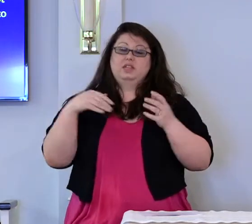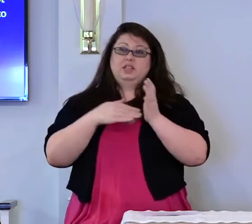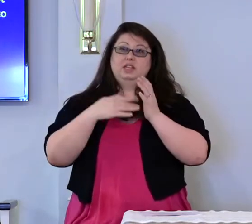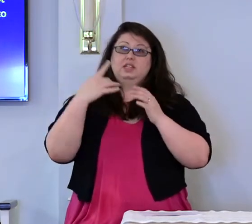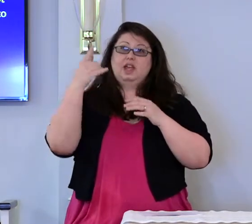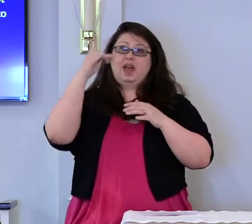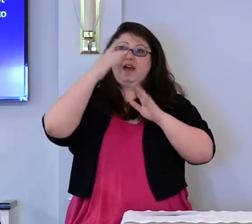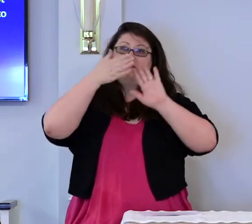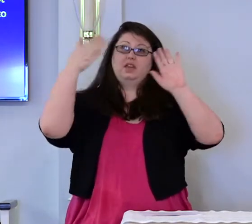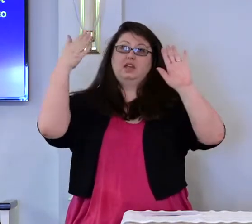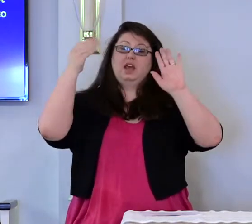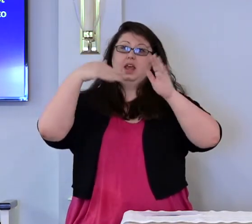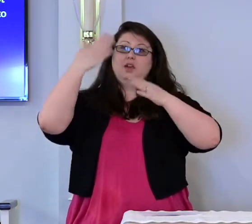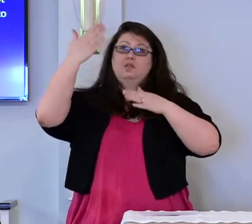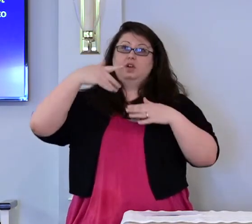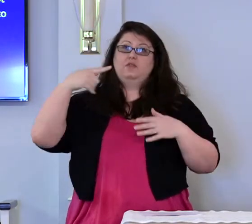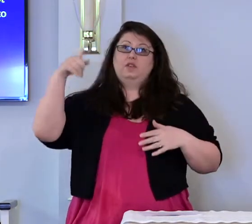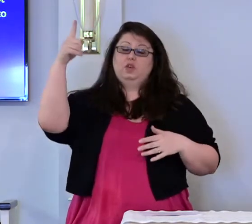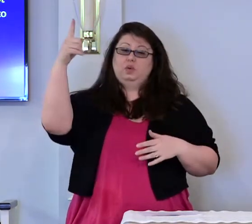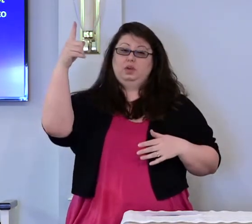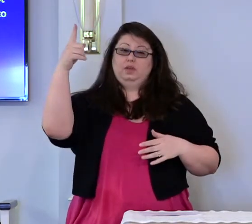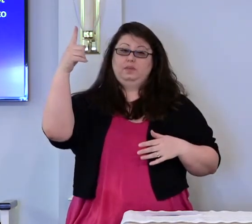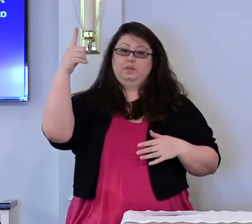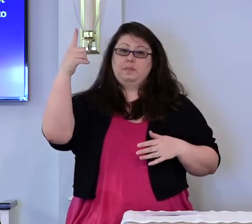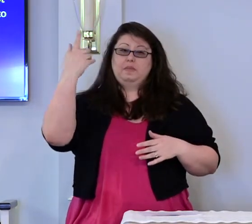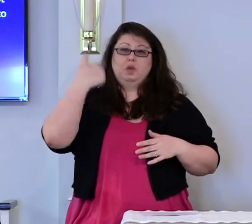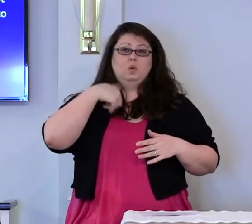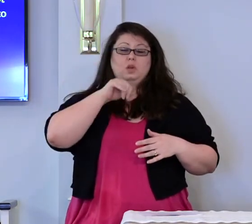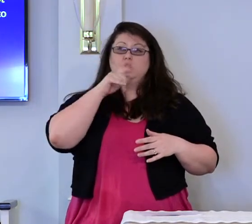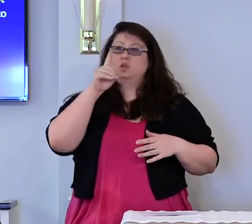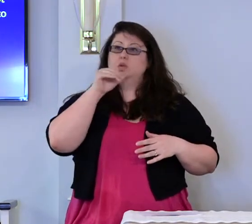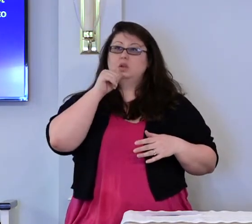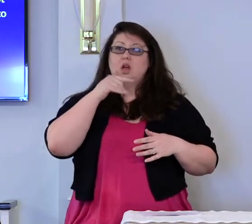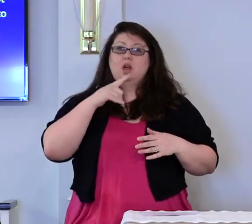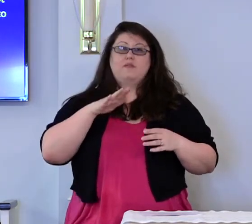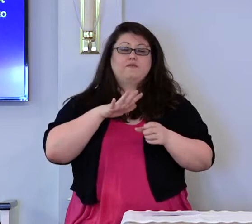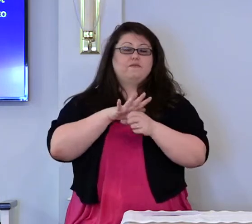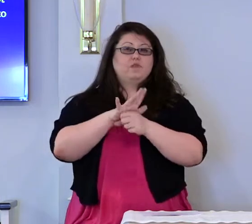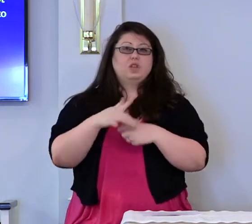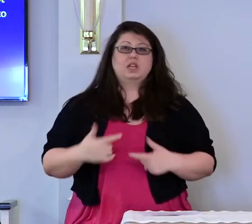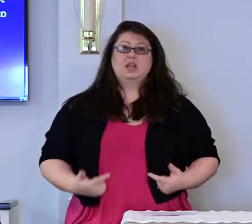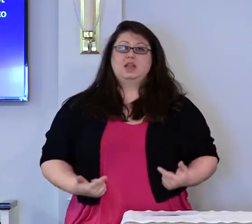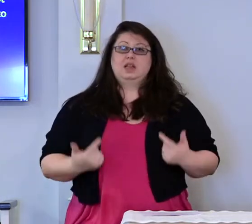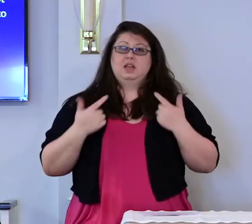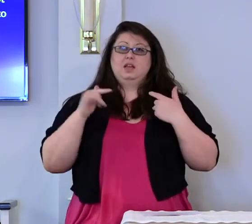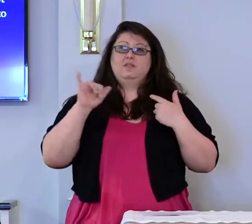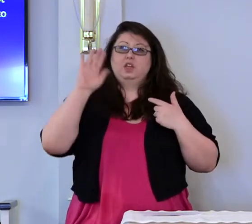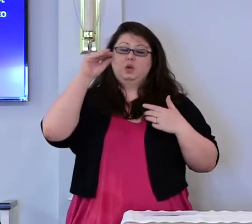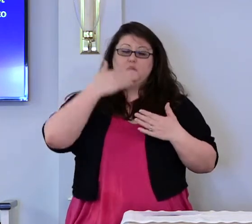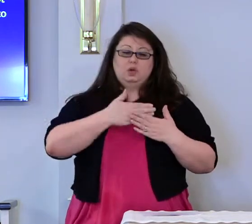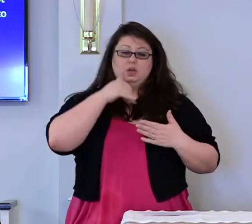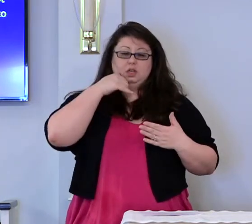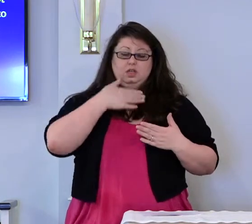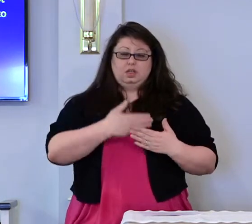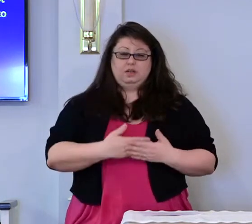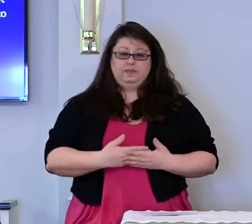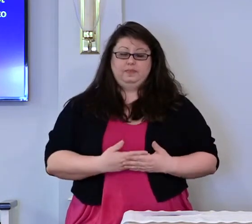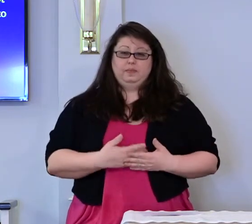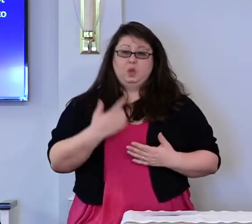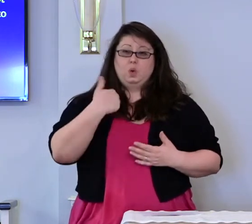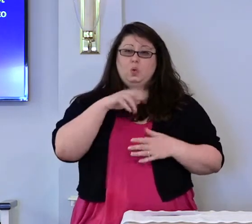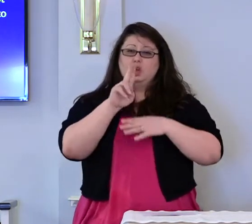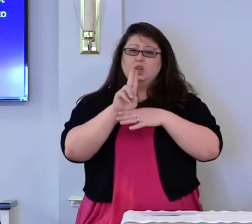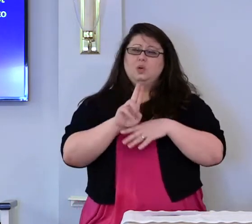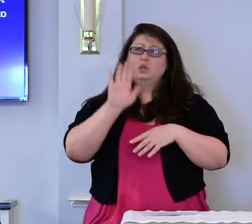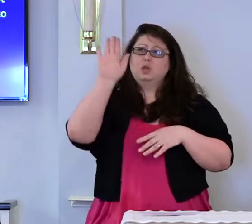against heaven and before you. We do not fully live as your sons and daughters. We